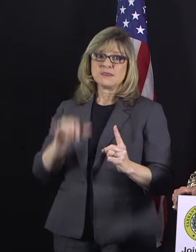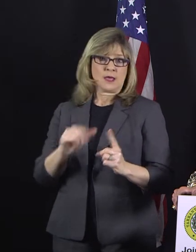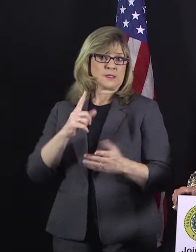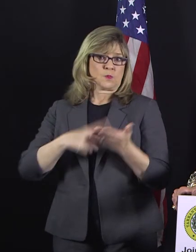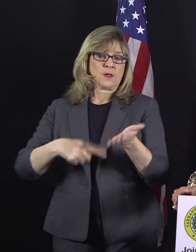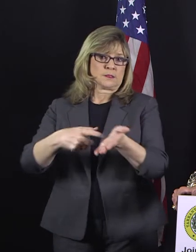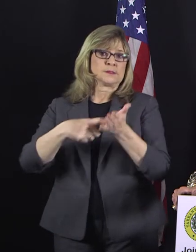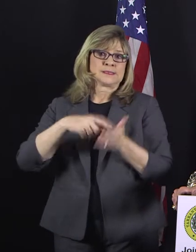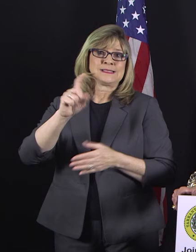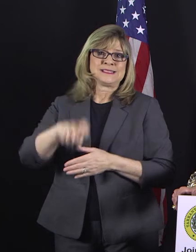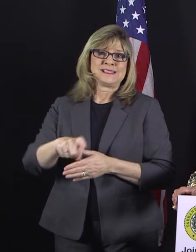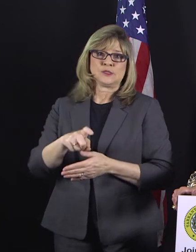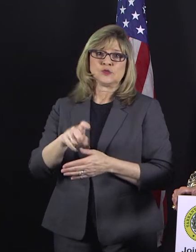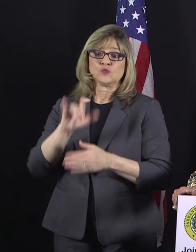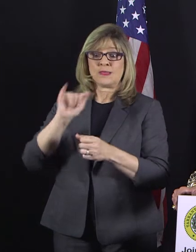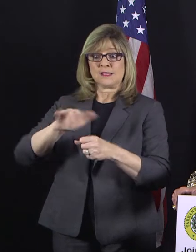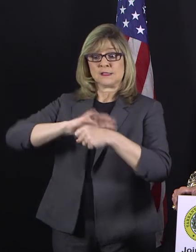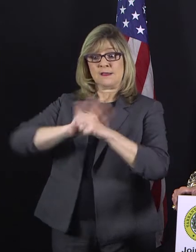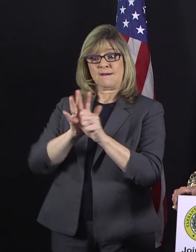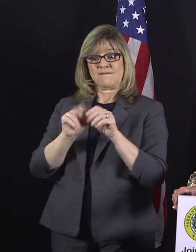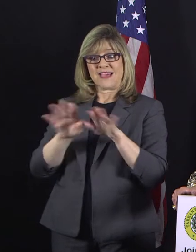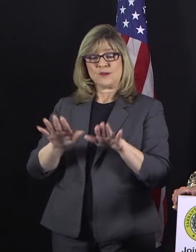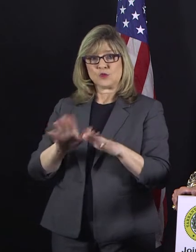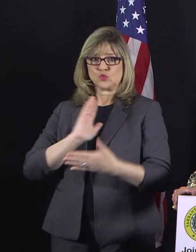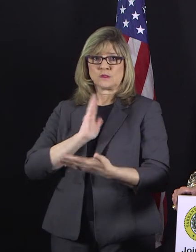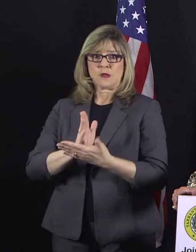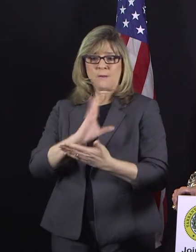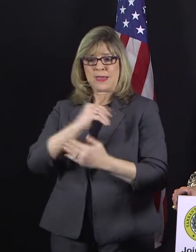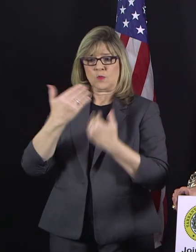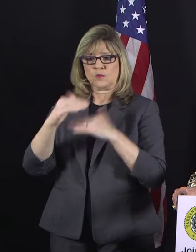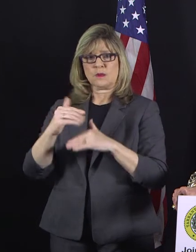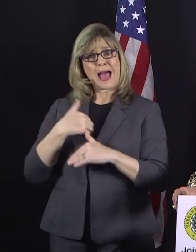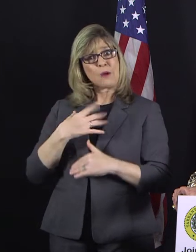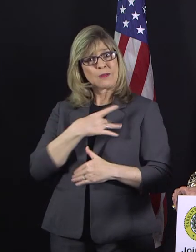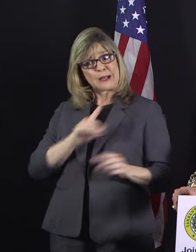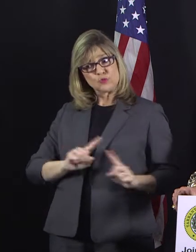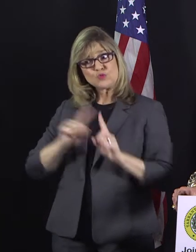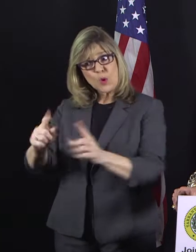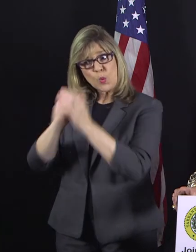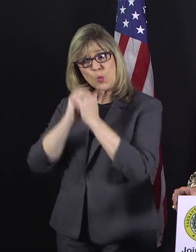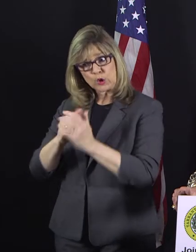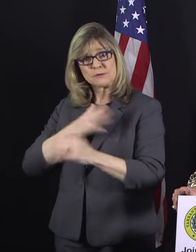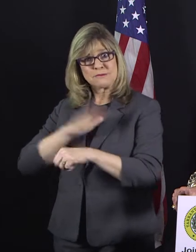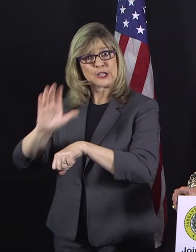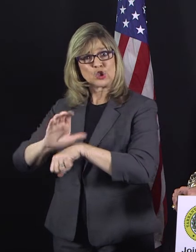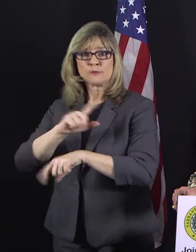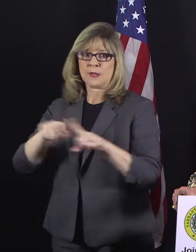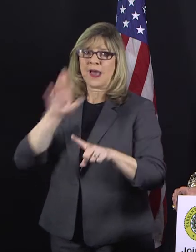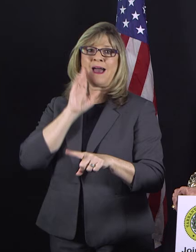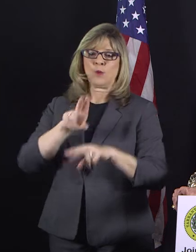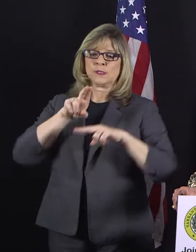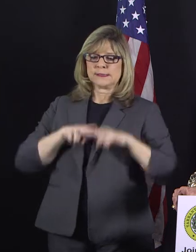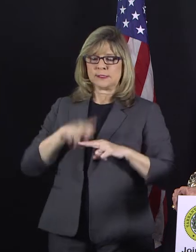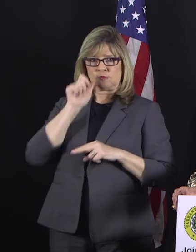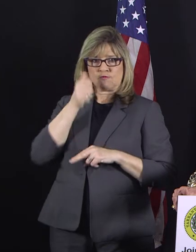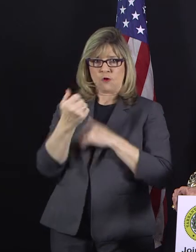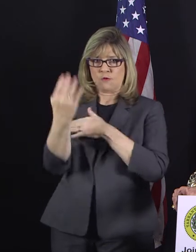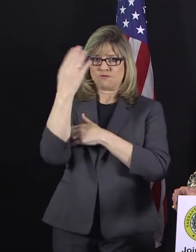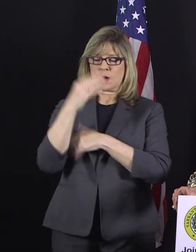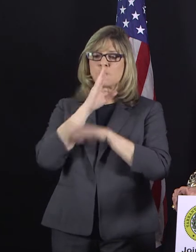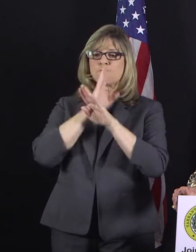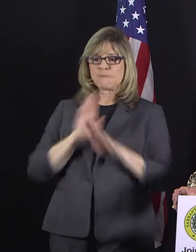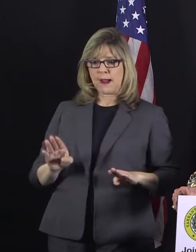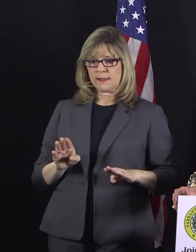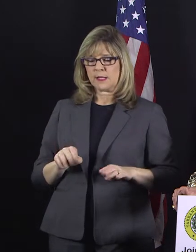virus and to slow it. I'd like to worship in my church, but I'll sit quietly on my couch in the morning with my